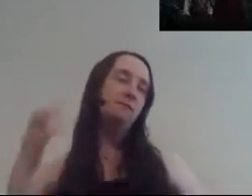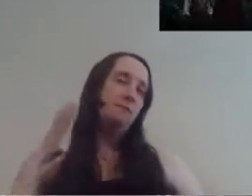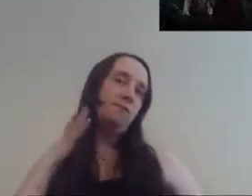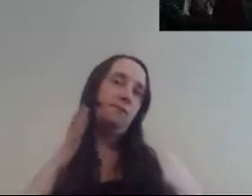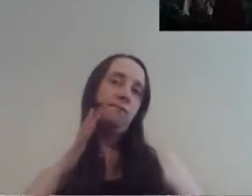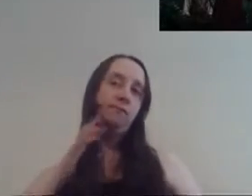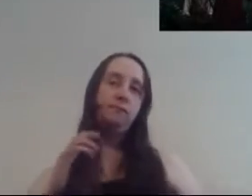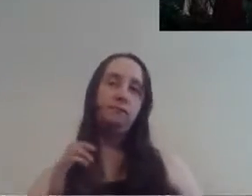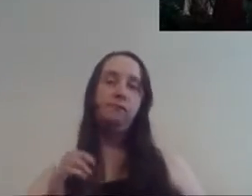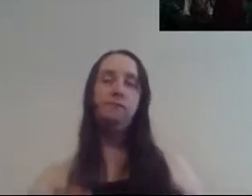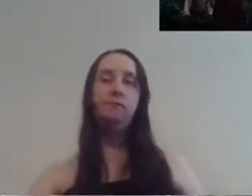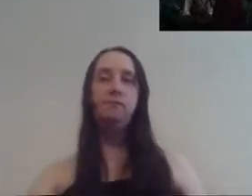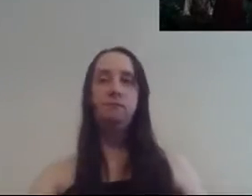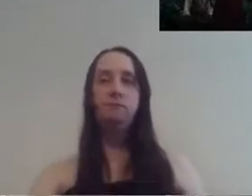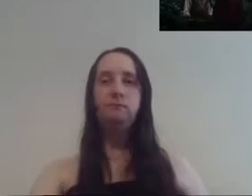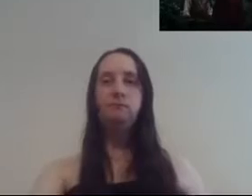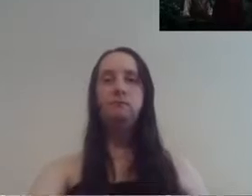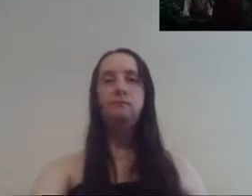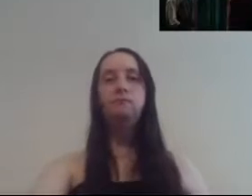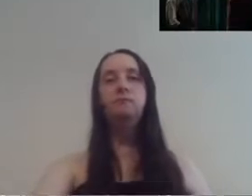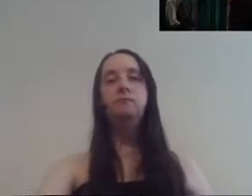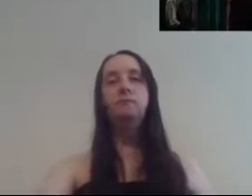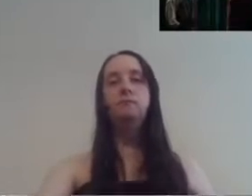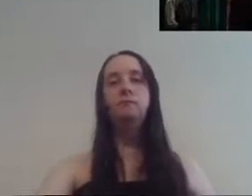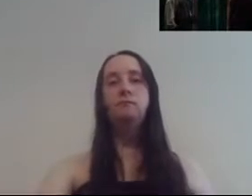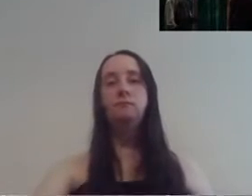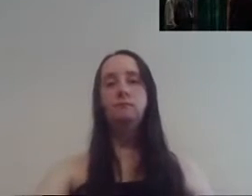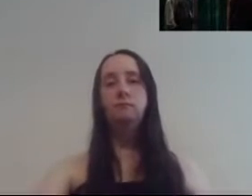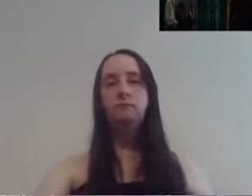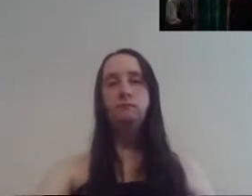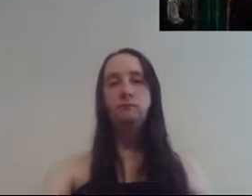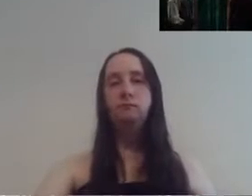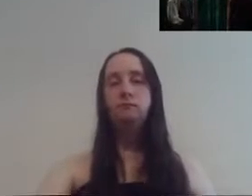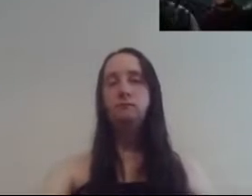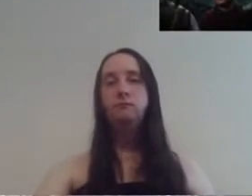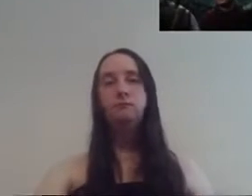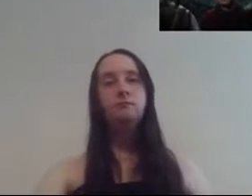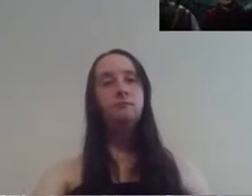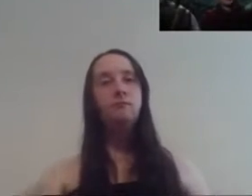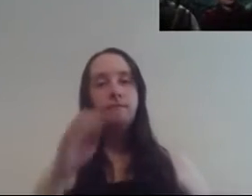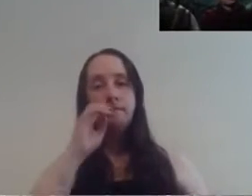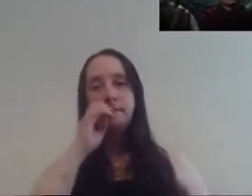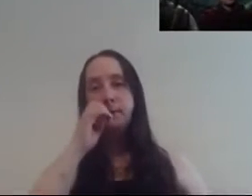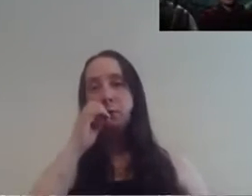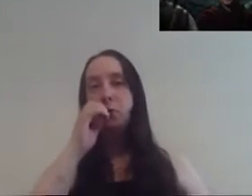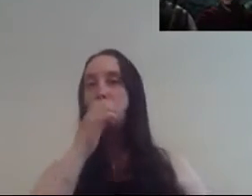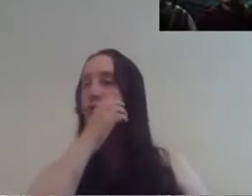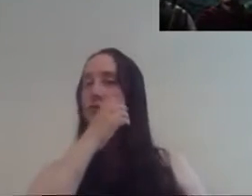that is a noble sacrifice to make especially for a thief sometimes having a code is all you have